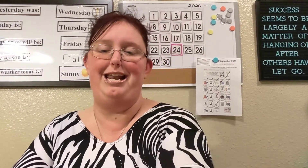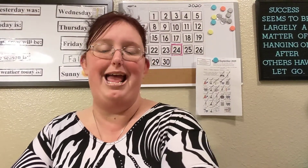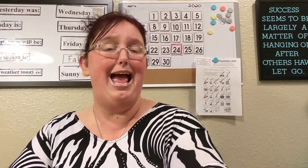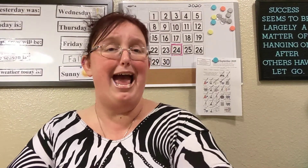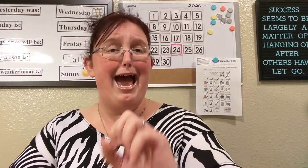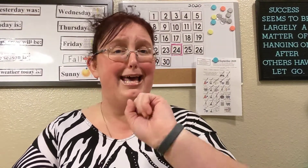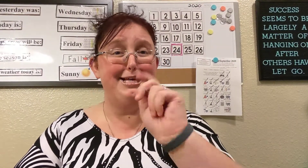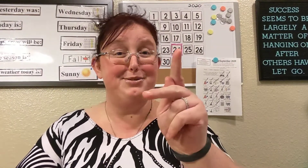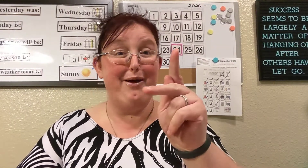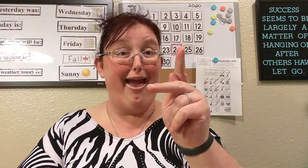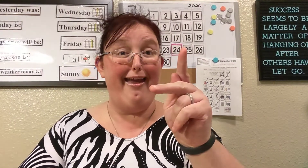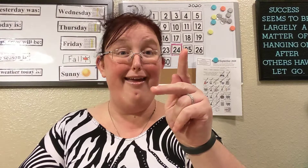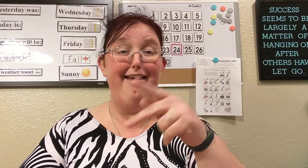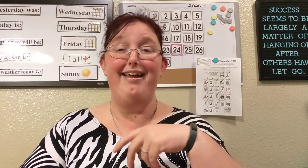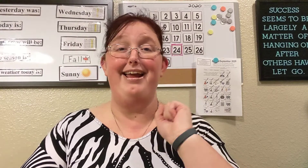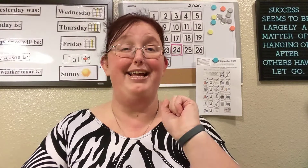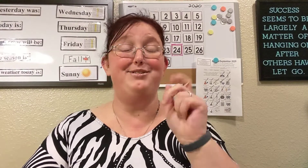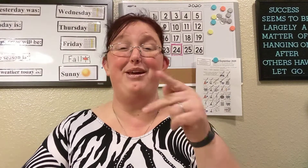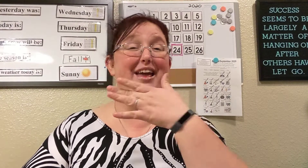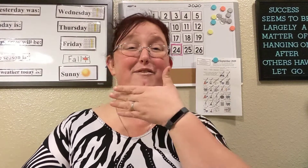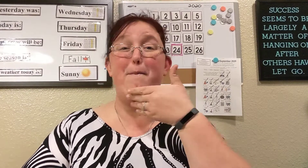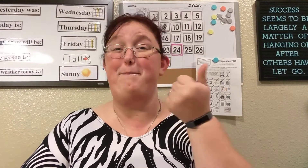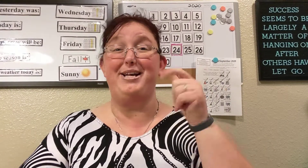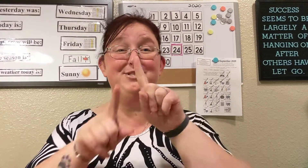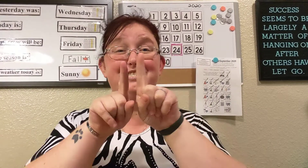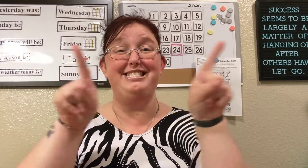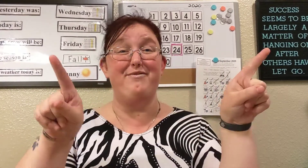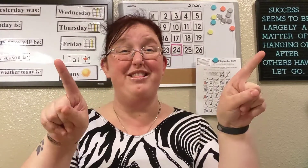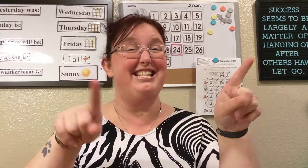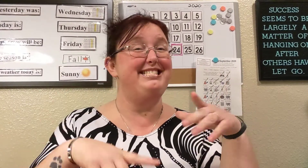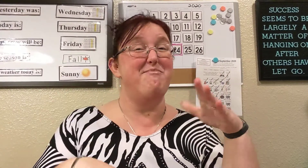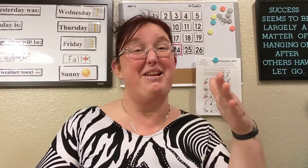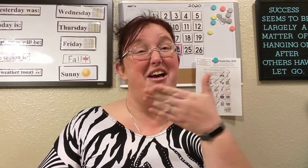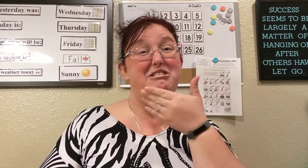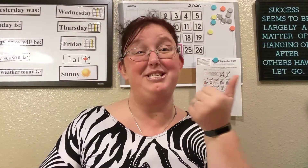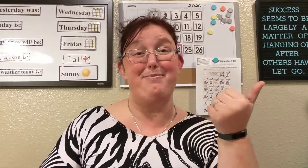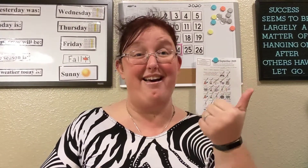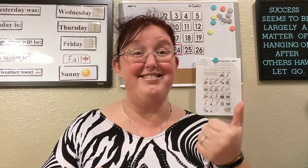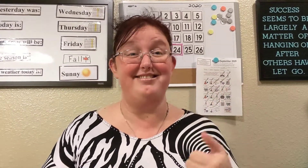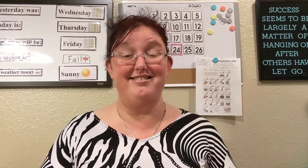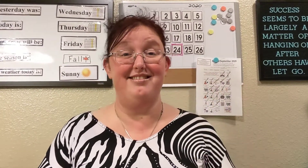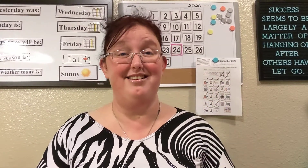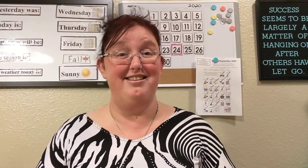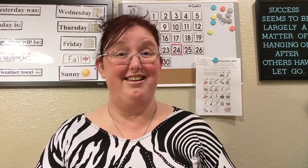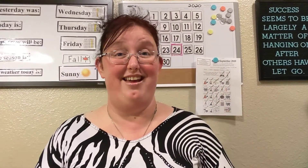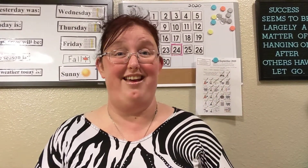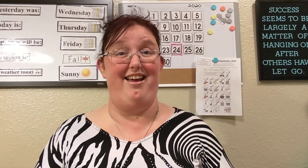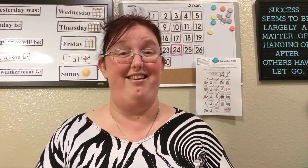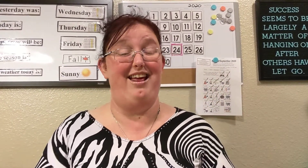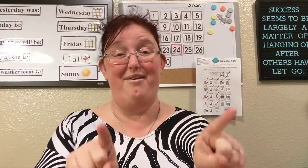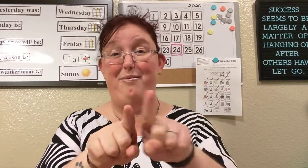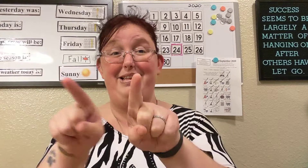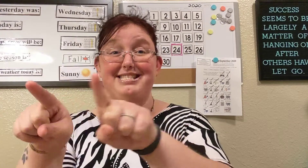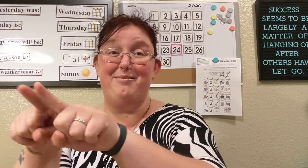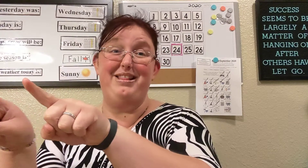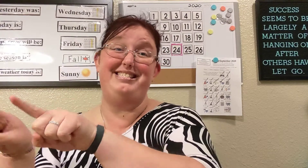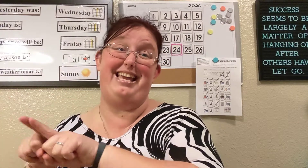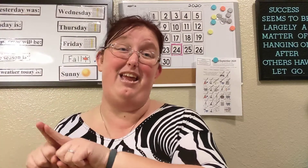and that's okay it's okay if our best looks different than somebody else's best yeah not everybody's going to be the same